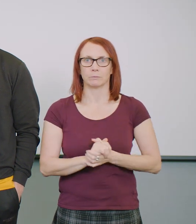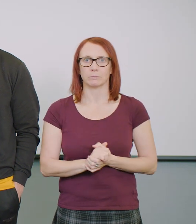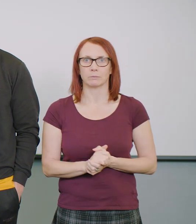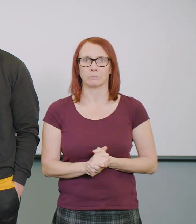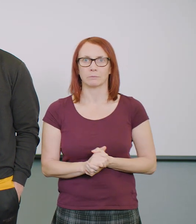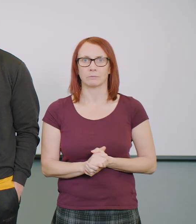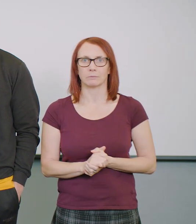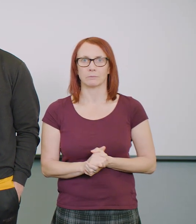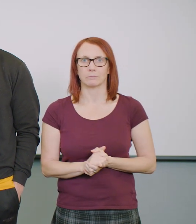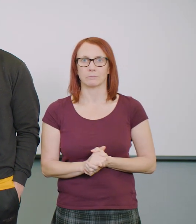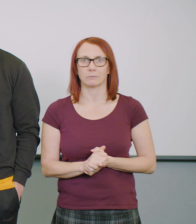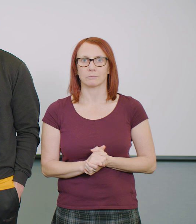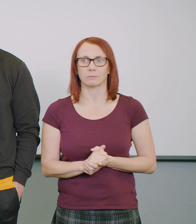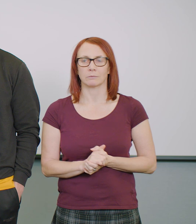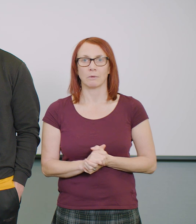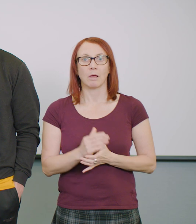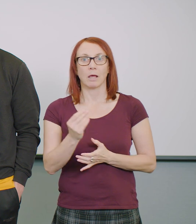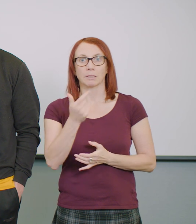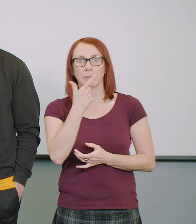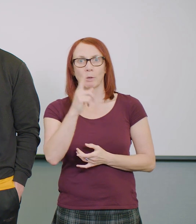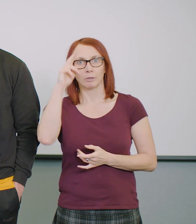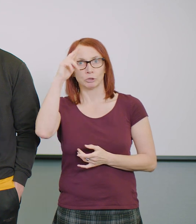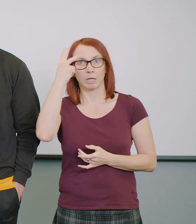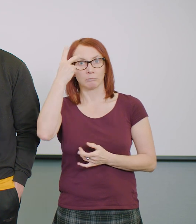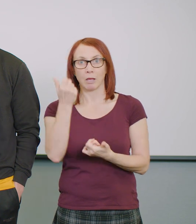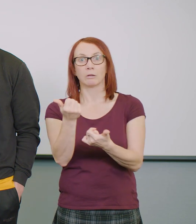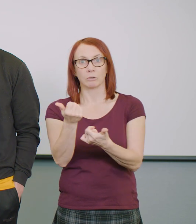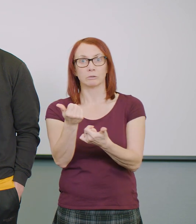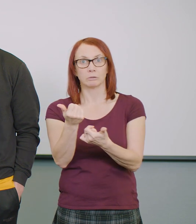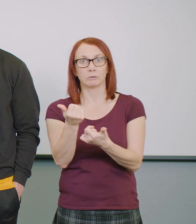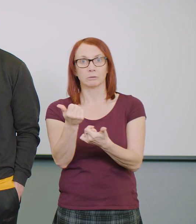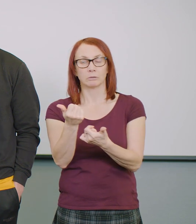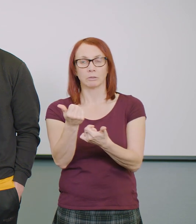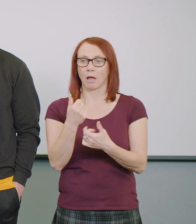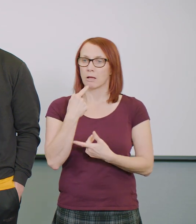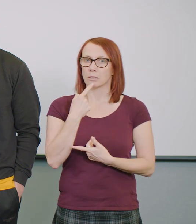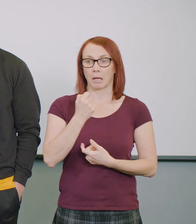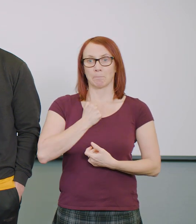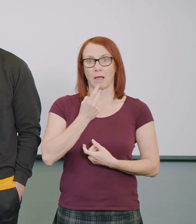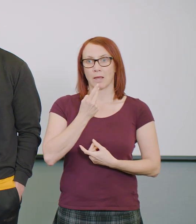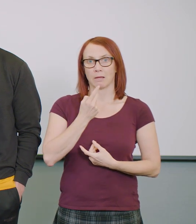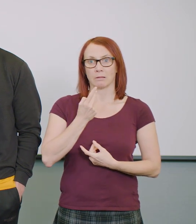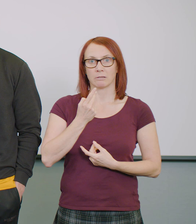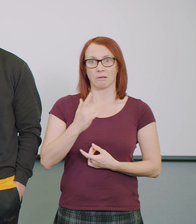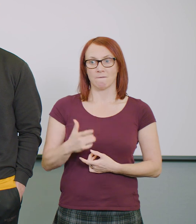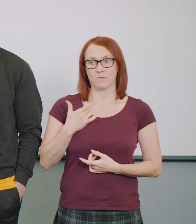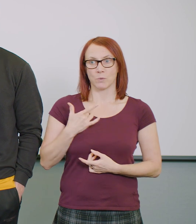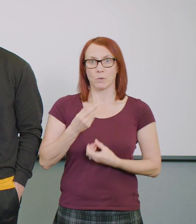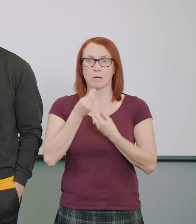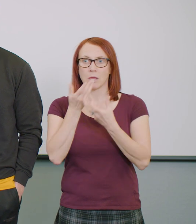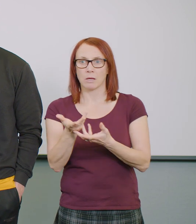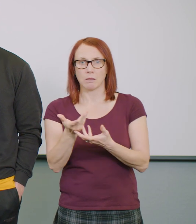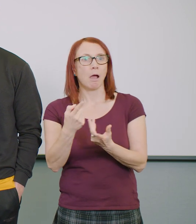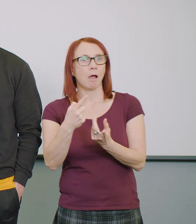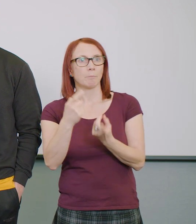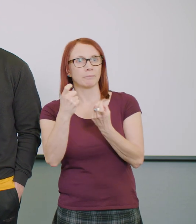a change of mind with some people which is good, you what mean, that you can put a point across and people actually taking board what